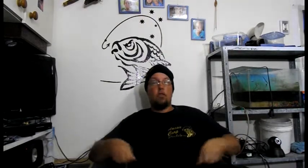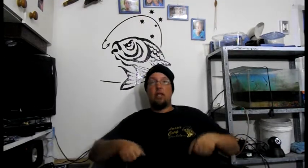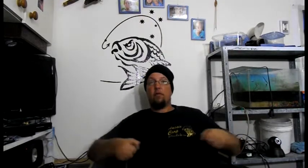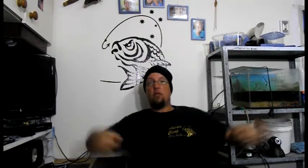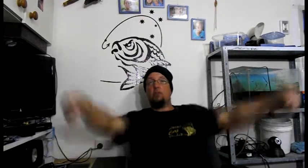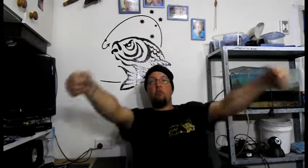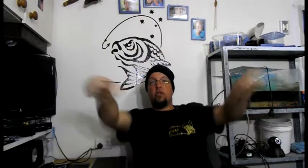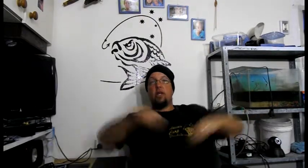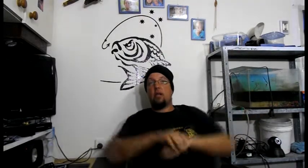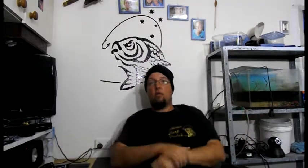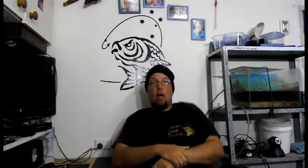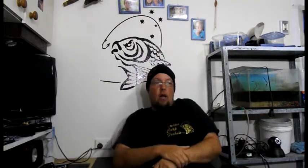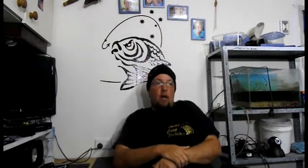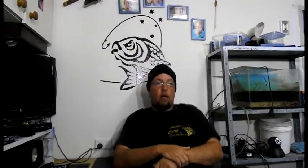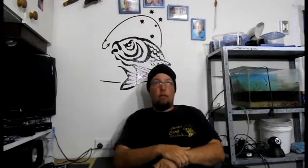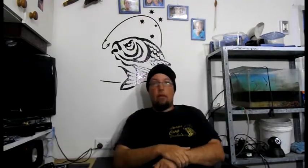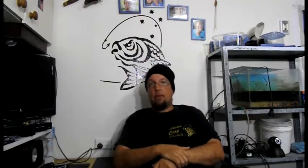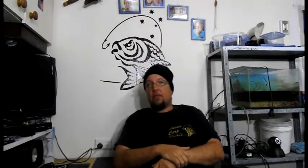stuff on. You push it down. One go. Maybe two.